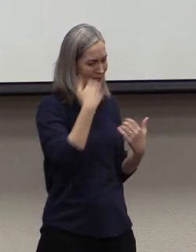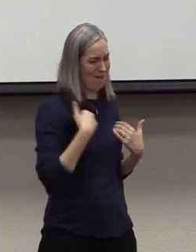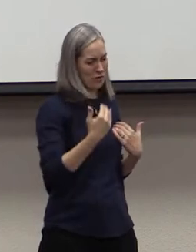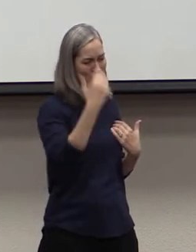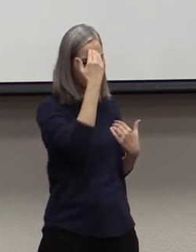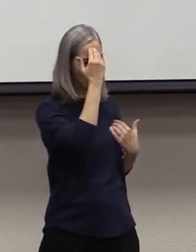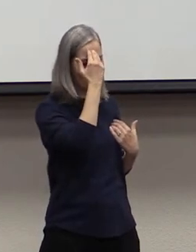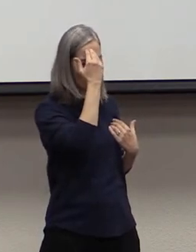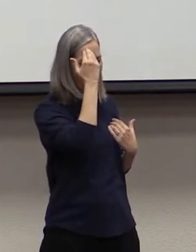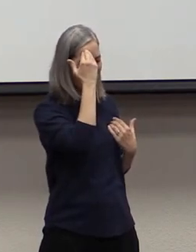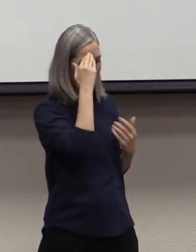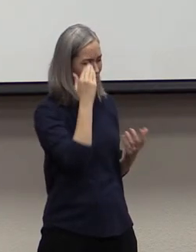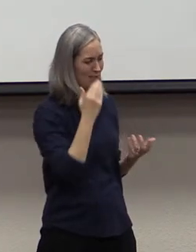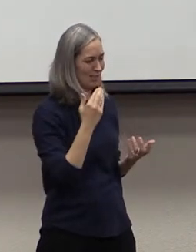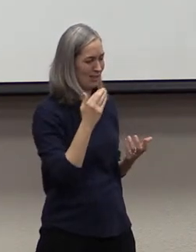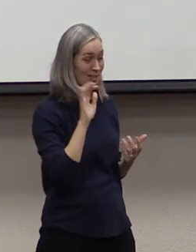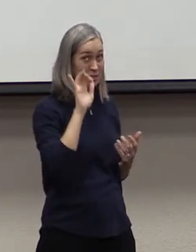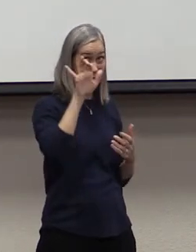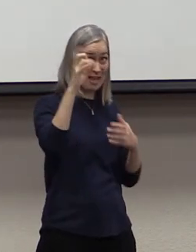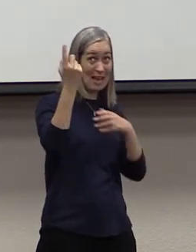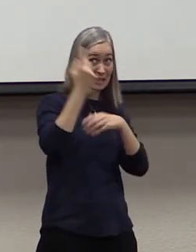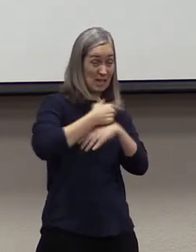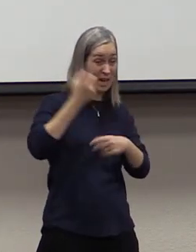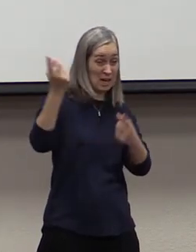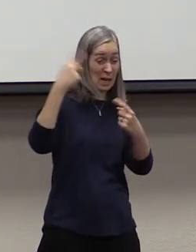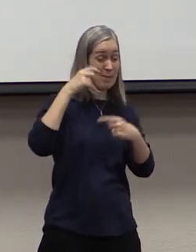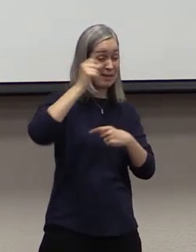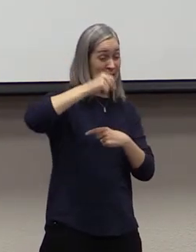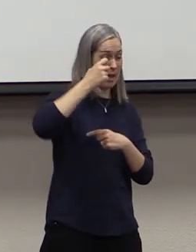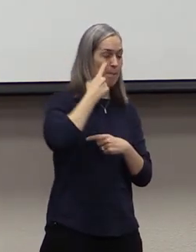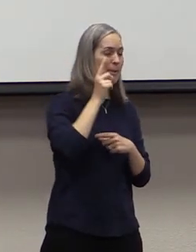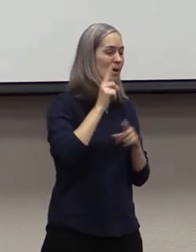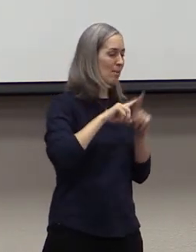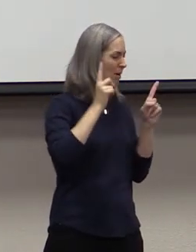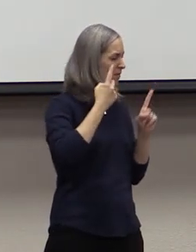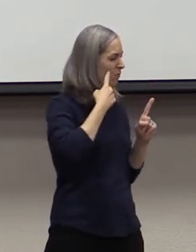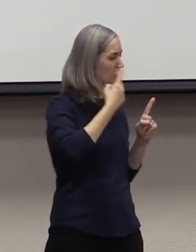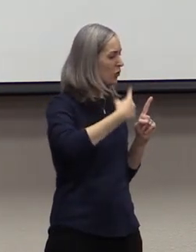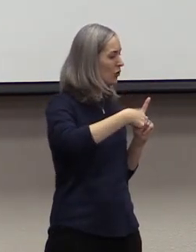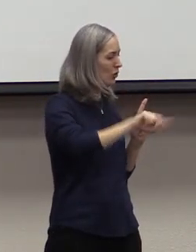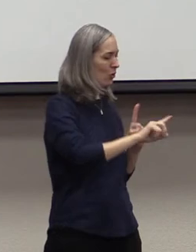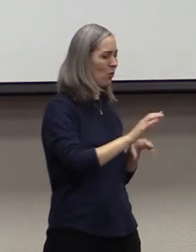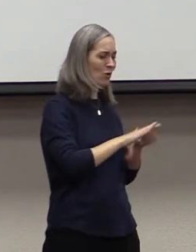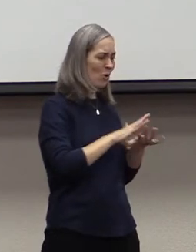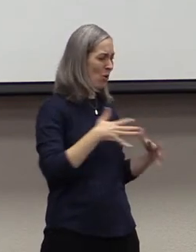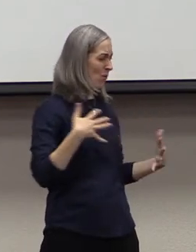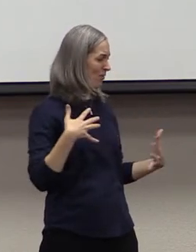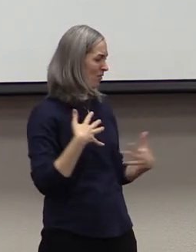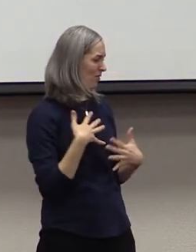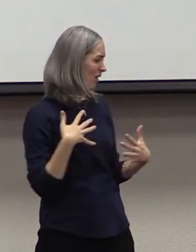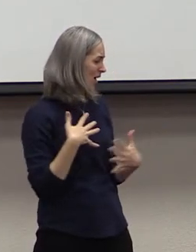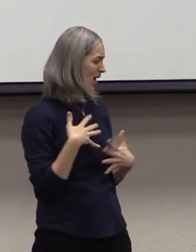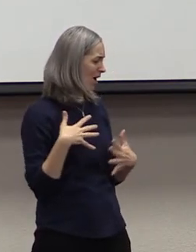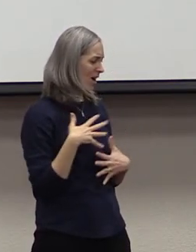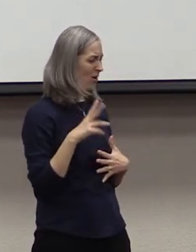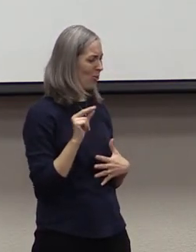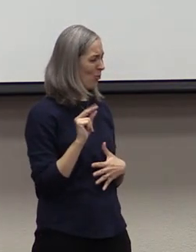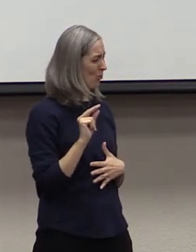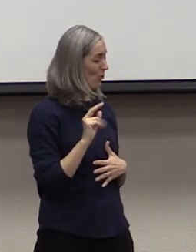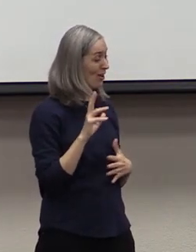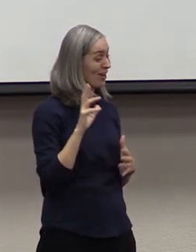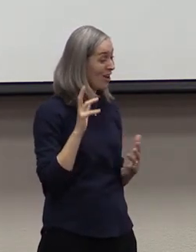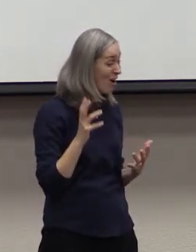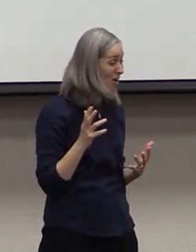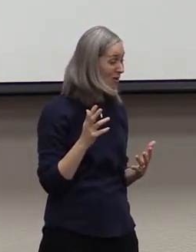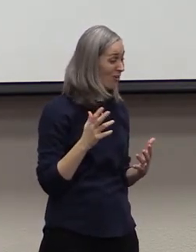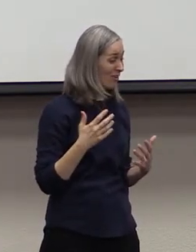about them. That day, yes, it's coming. But for them, they're not supposed to be fearful of it. For them, they're supposed to